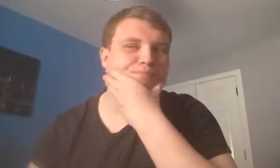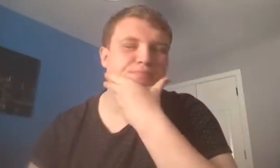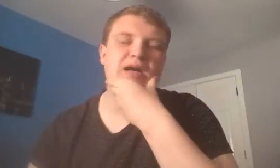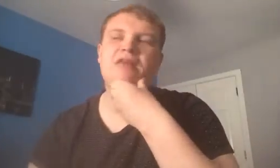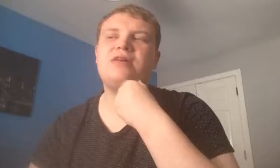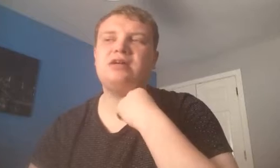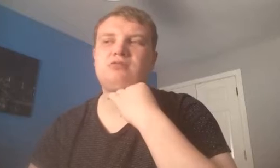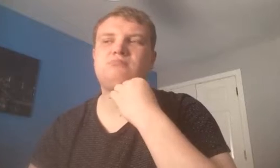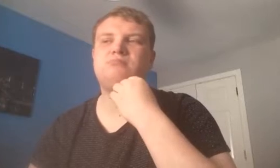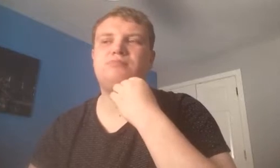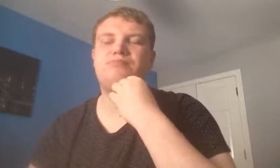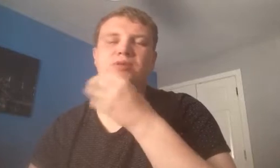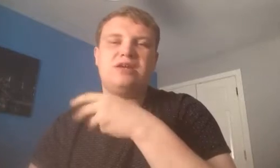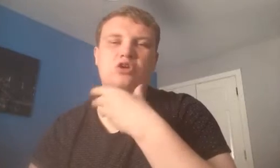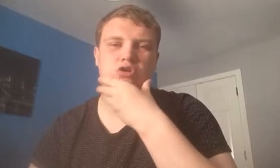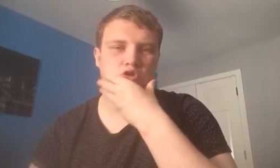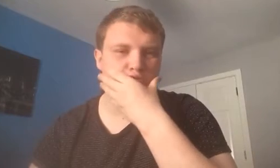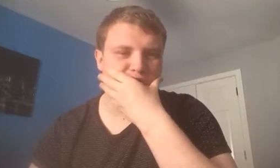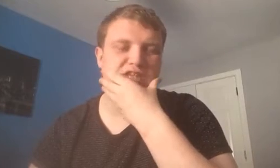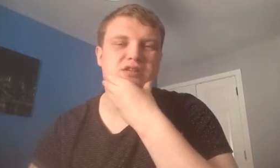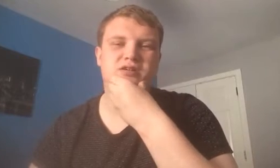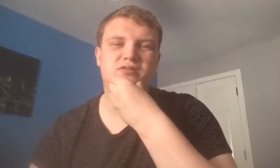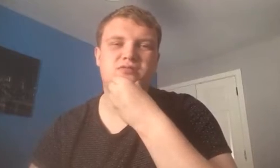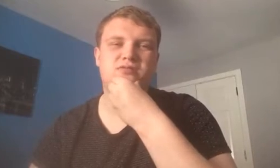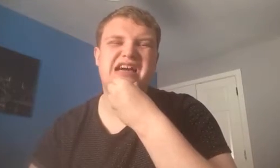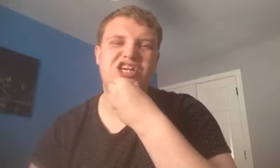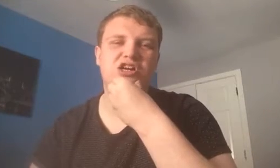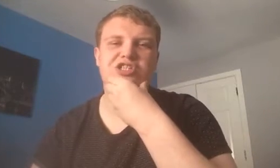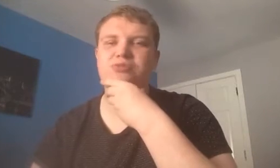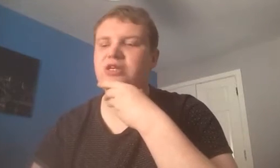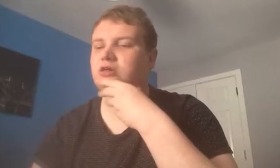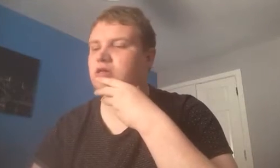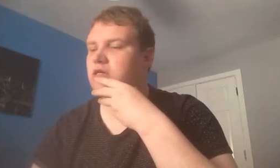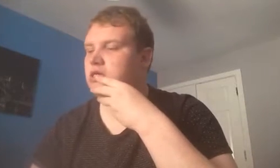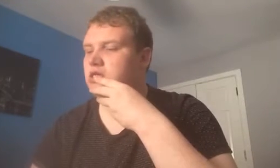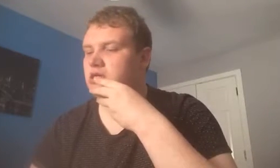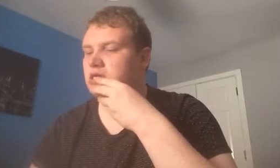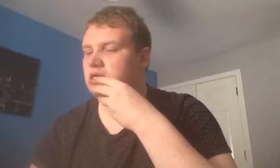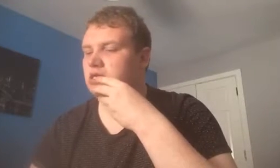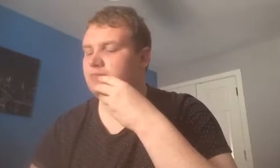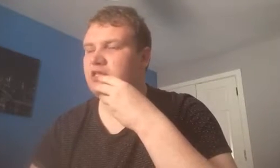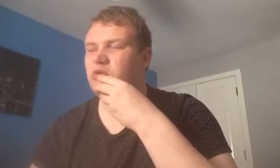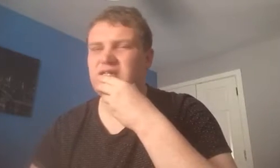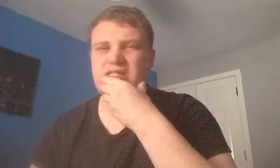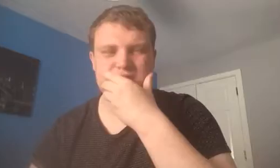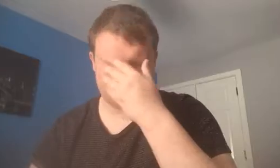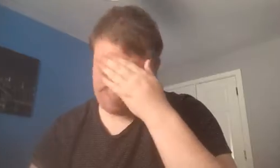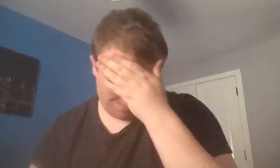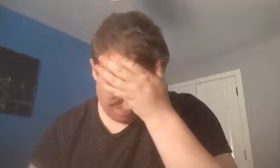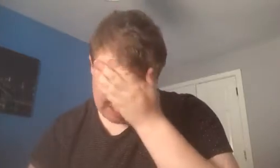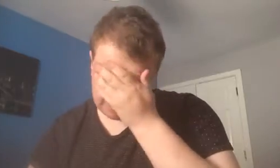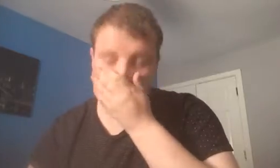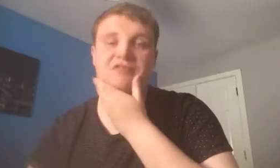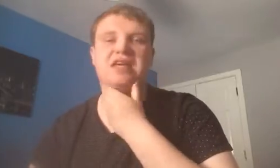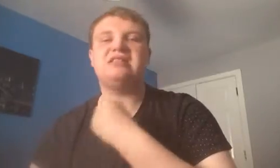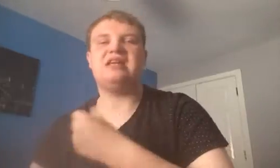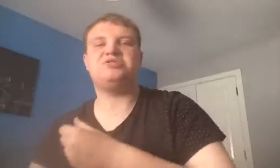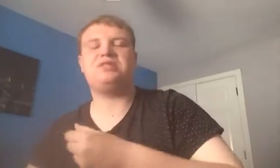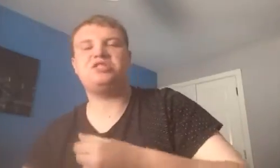I think, to bring Connor Goldstone in, a youngish player, mid-twenties, I think that speaks